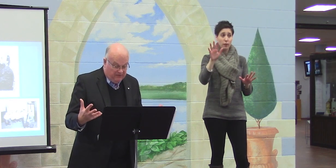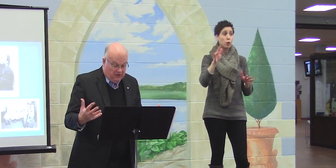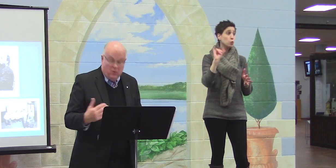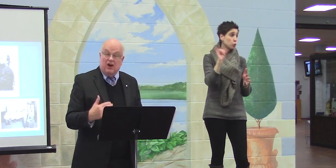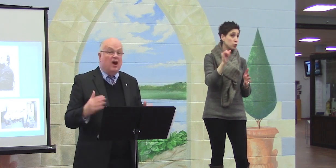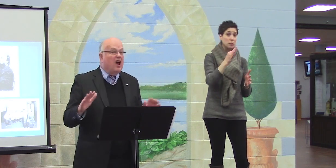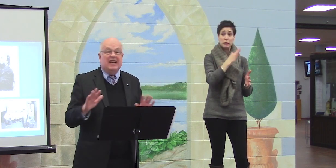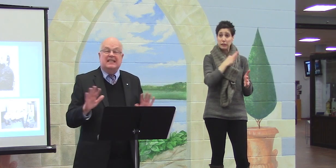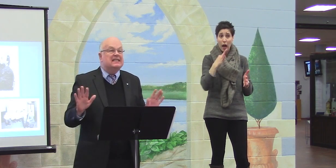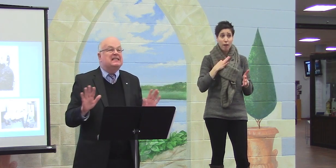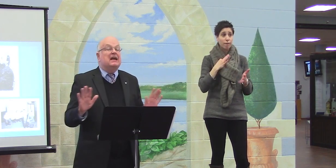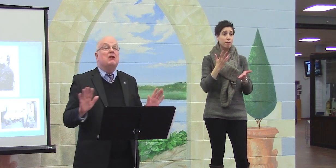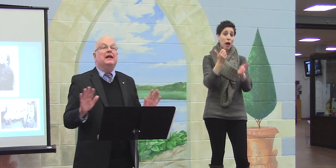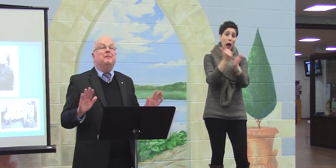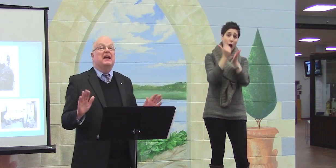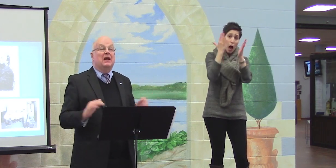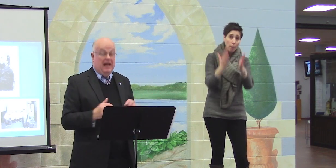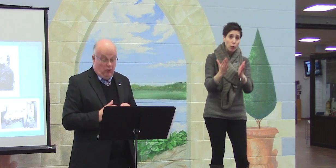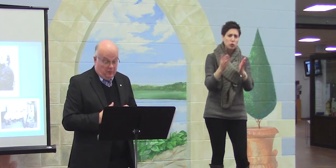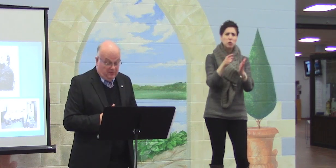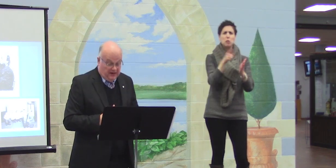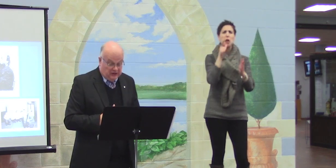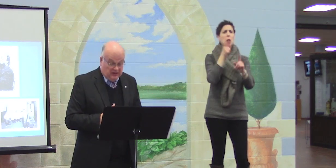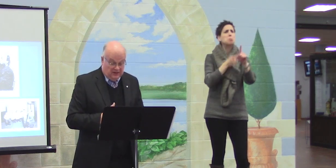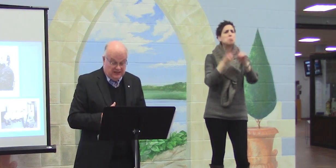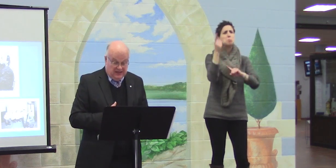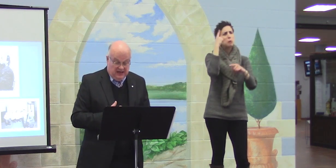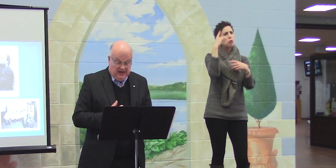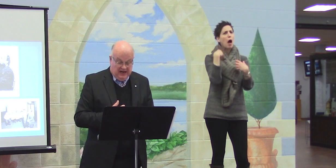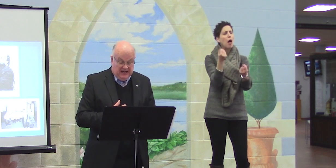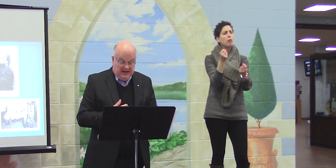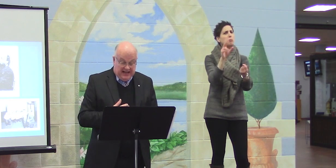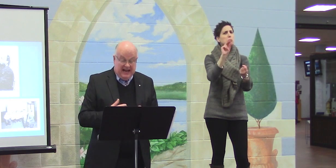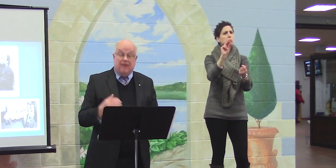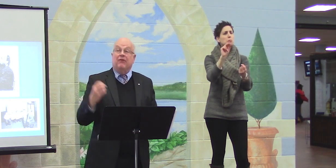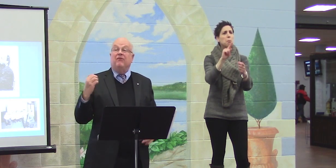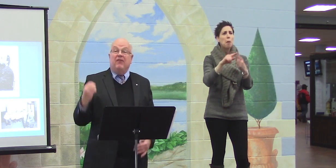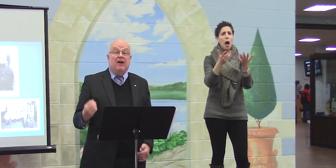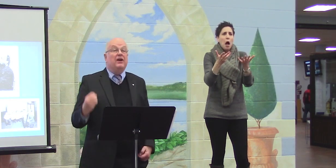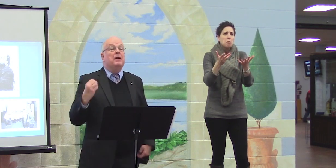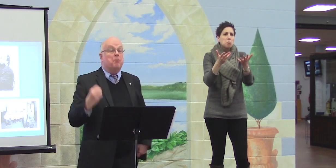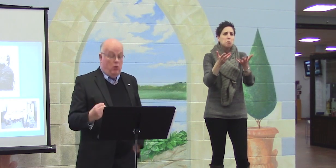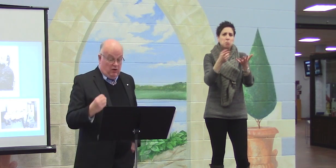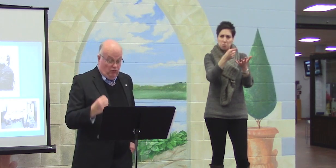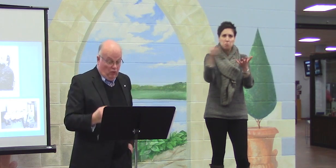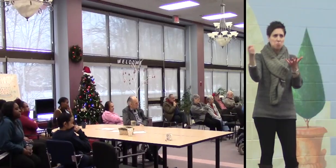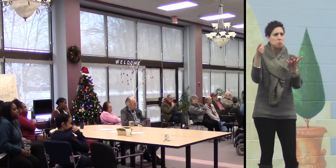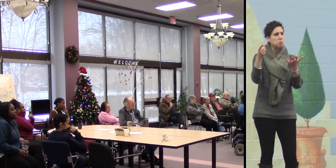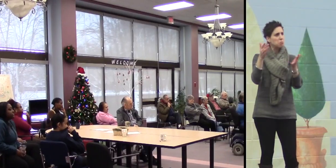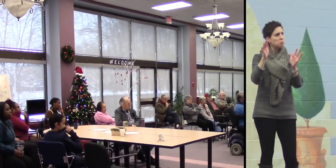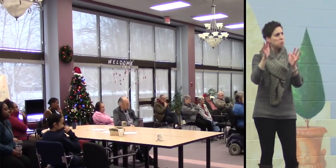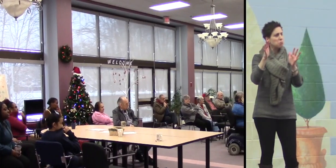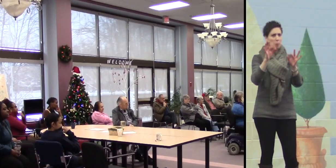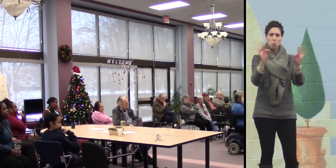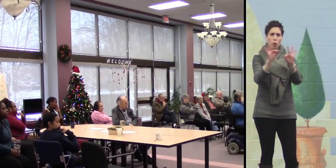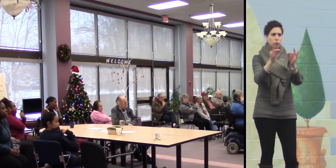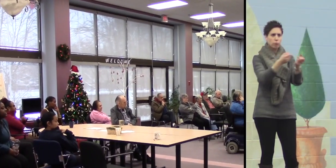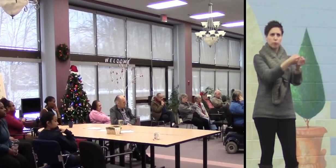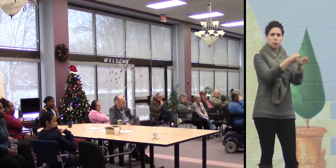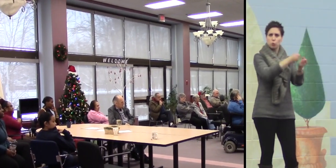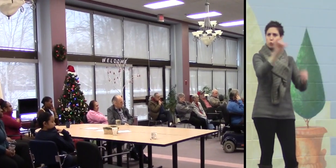staff who are not necessarily mental health professionals. They have a very important role to play.